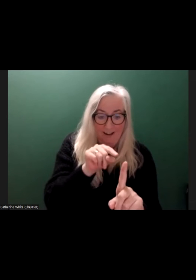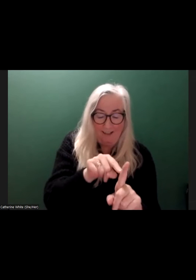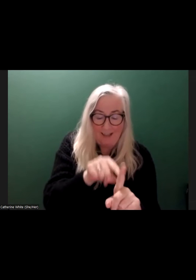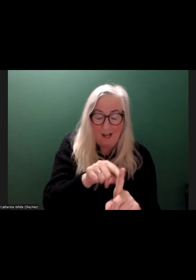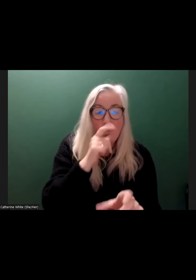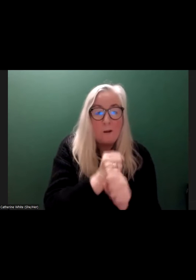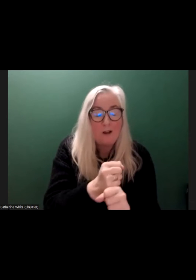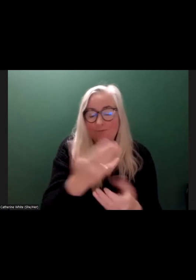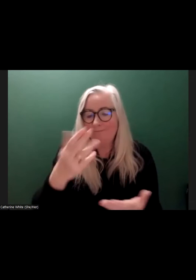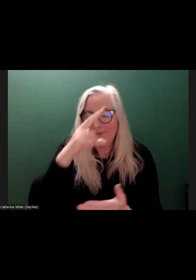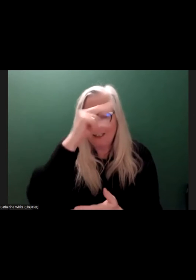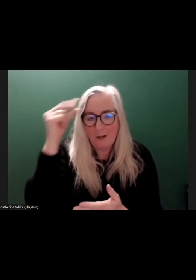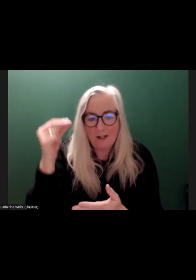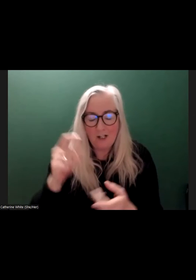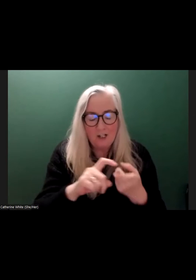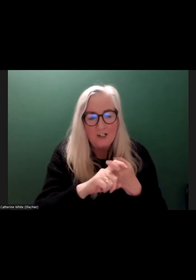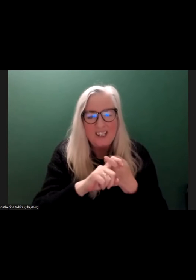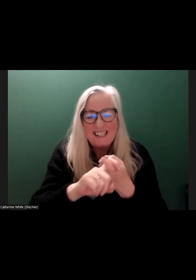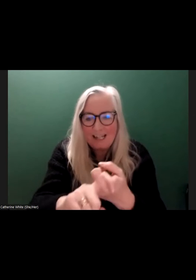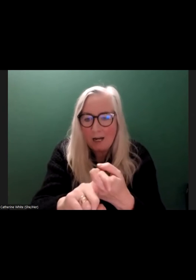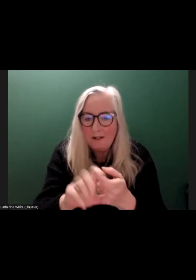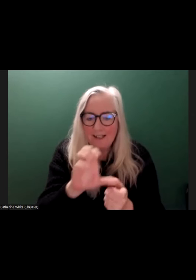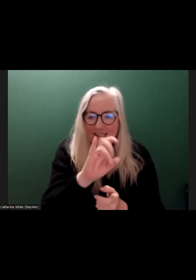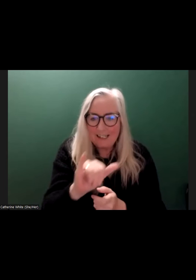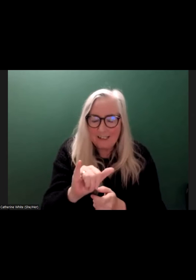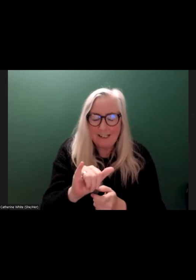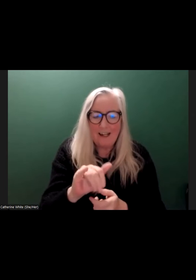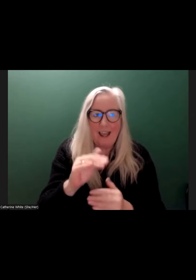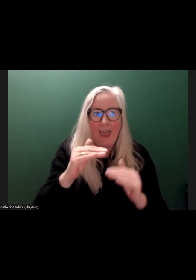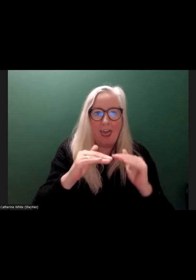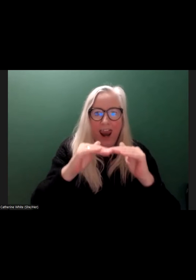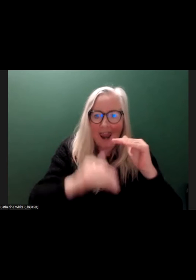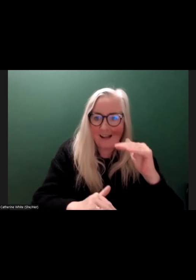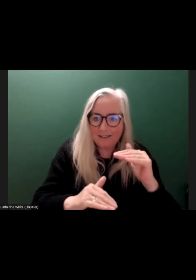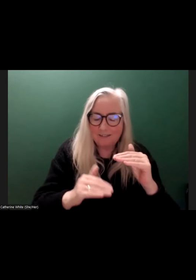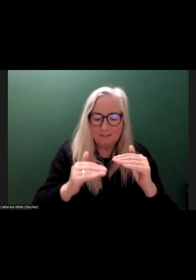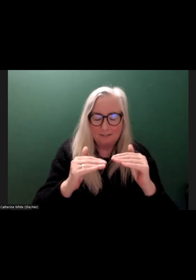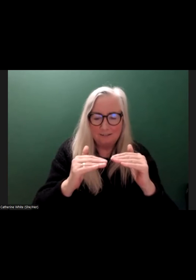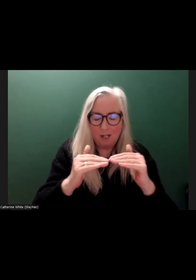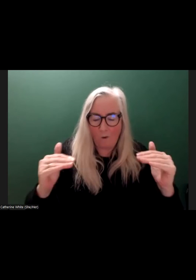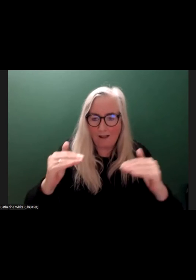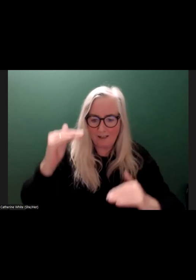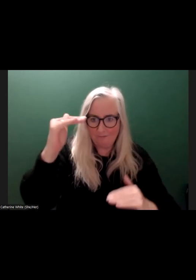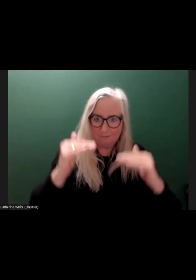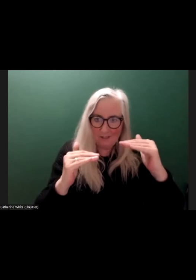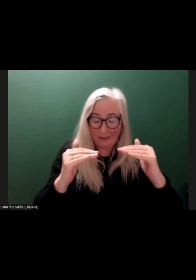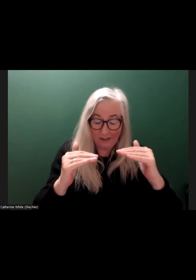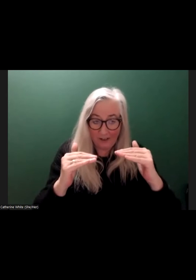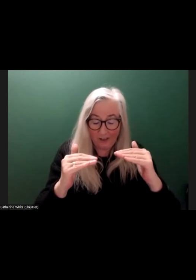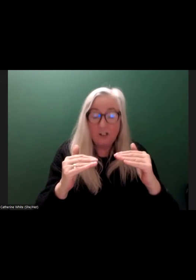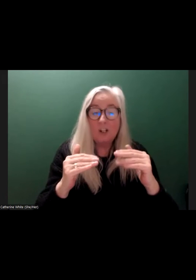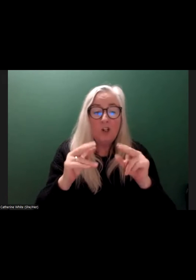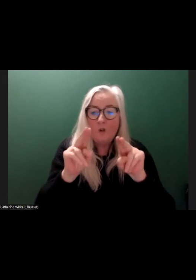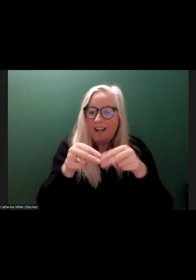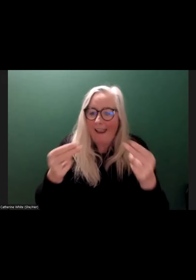For instance, you know, sustainable cities. It talks about reducing inequality. You have to take a whole society approach to that. You